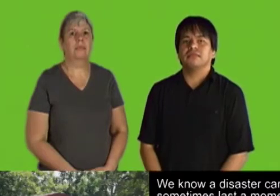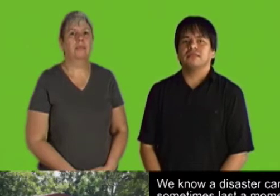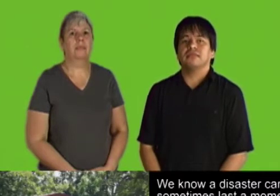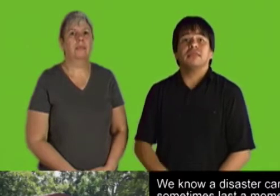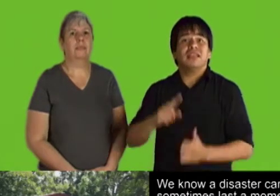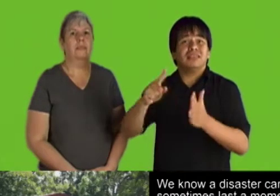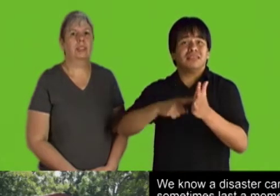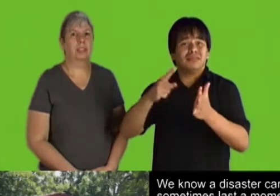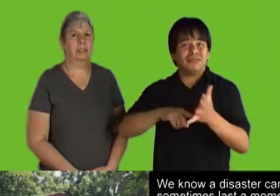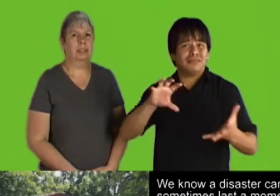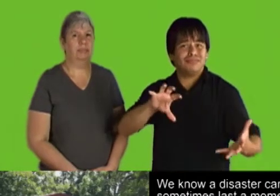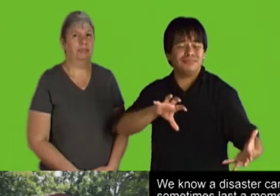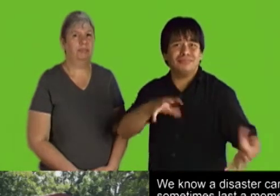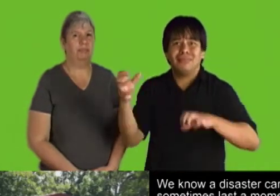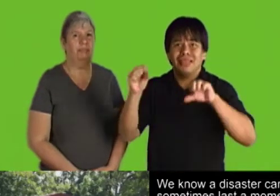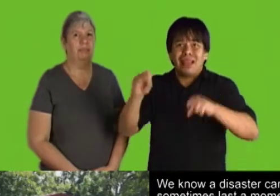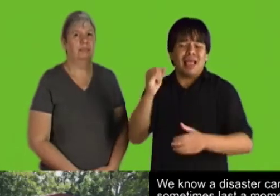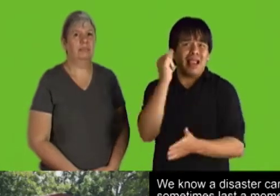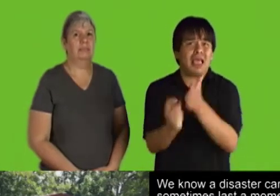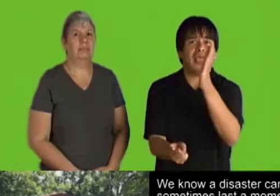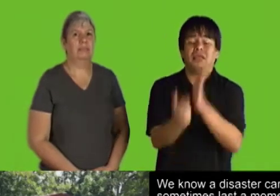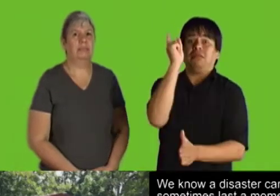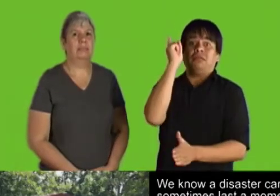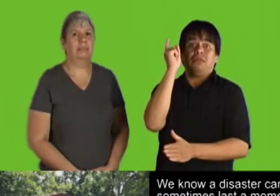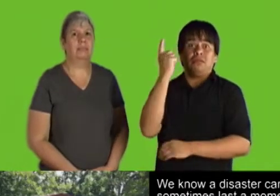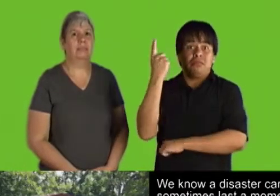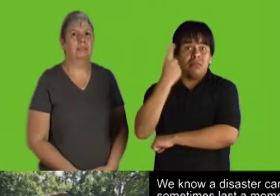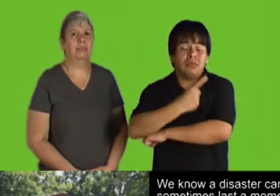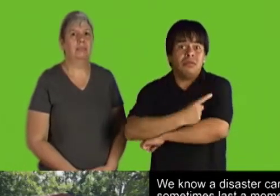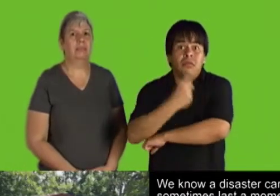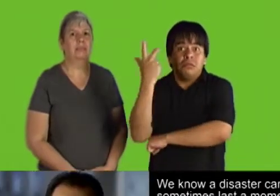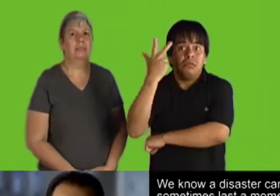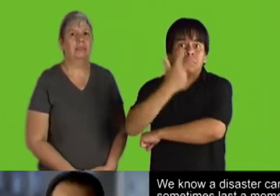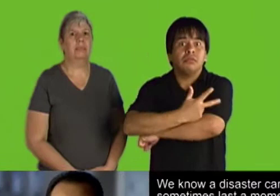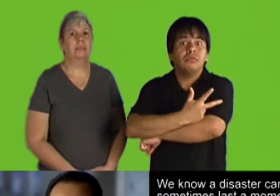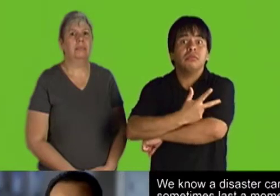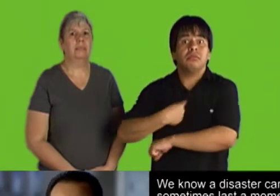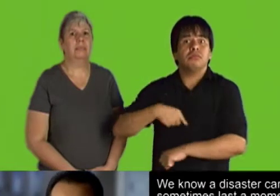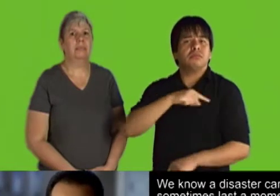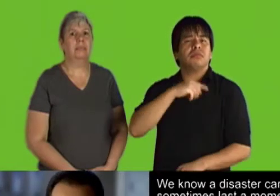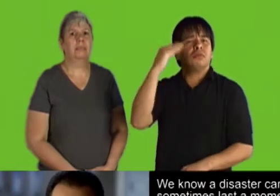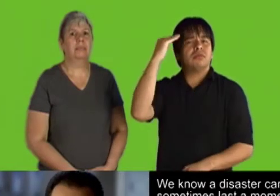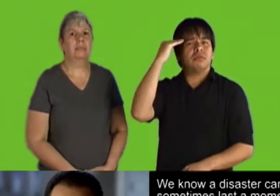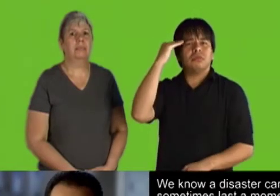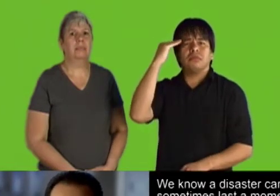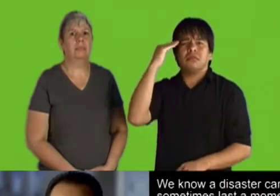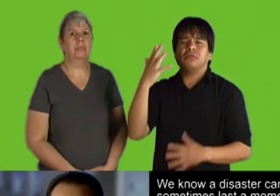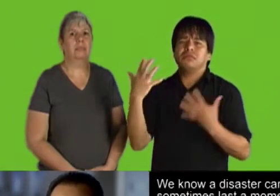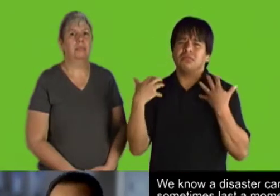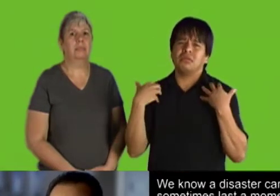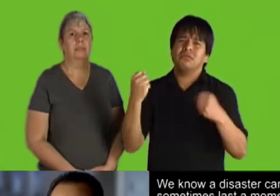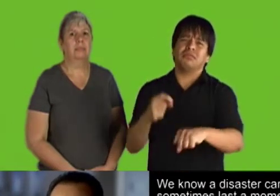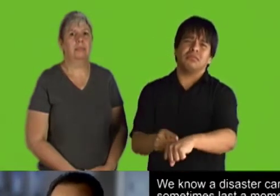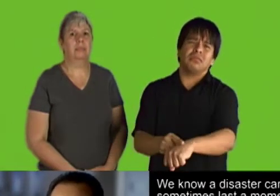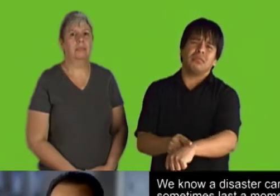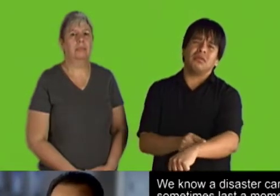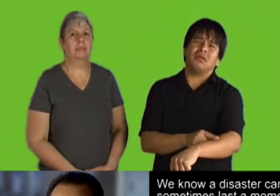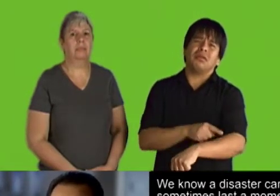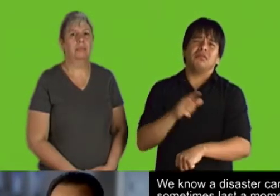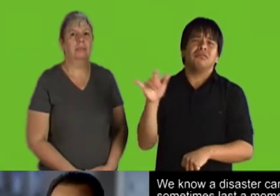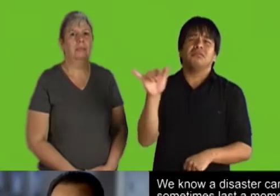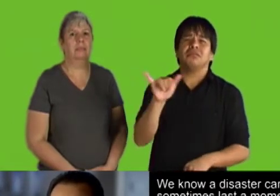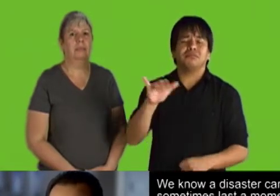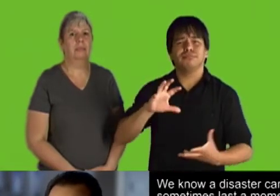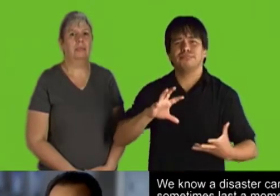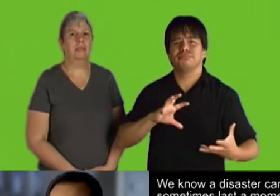We know a disaster can sometimes last a moment, a day, or three days. But the recovery? Sometimes that